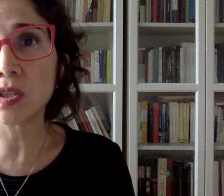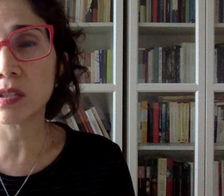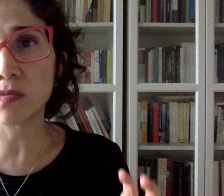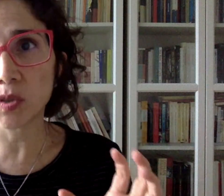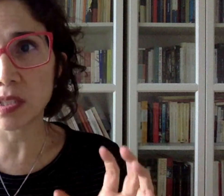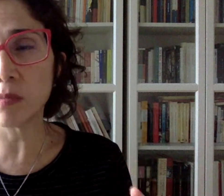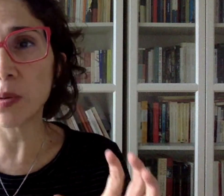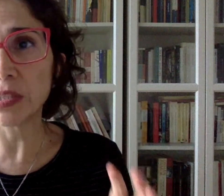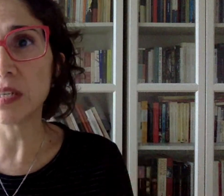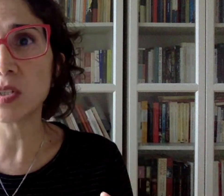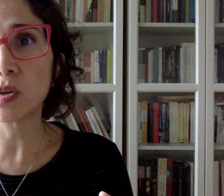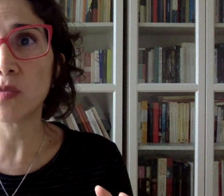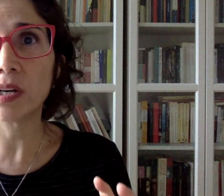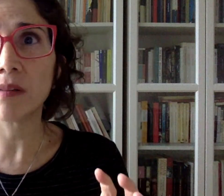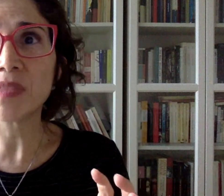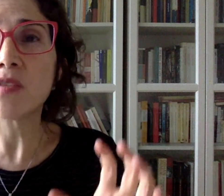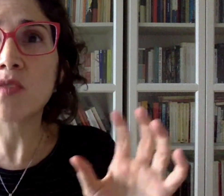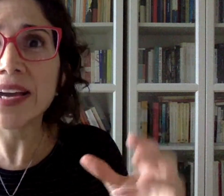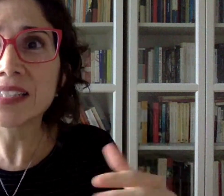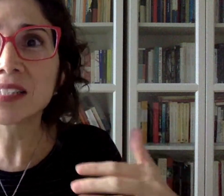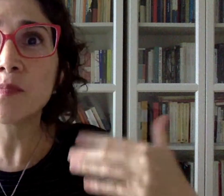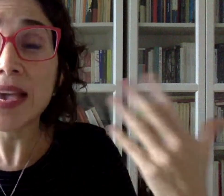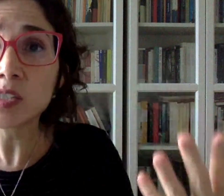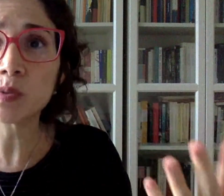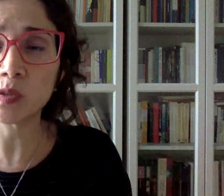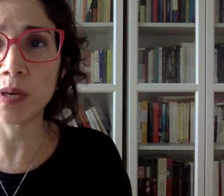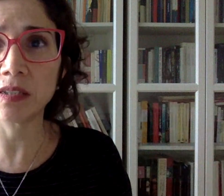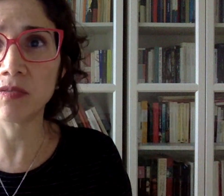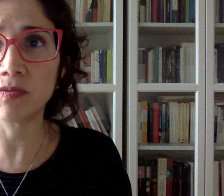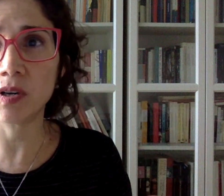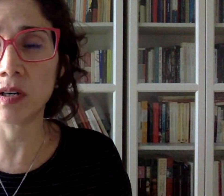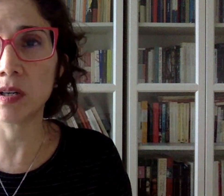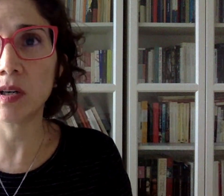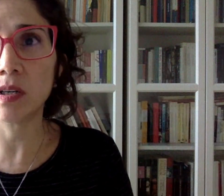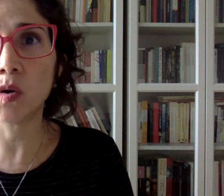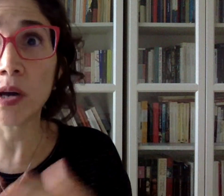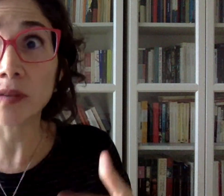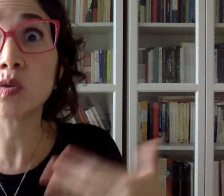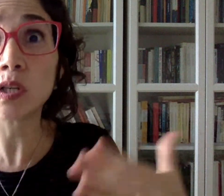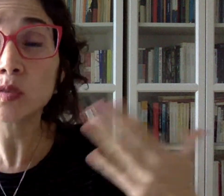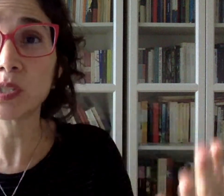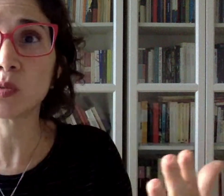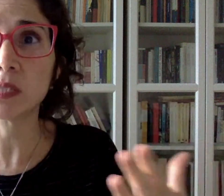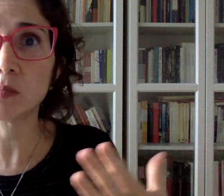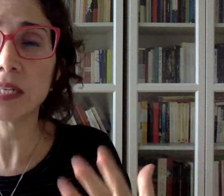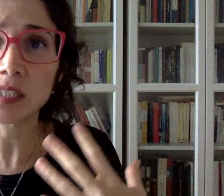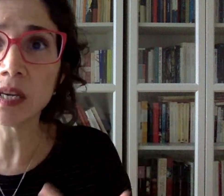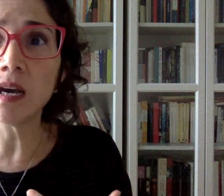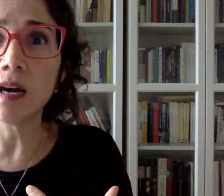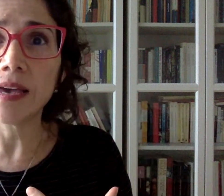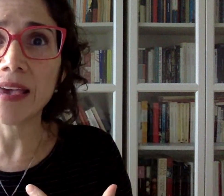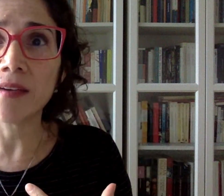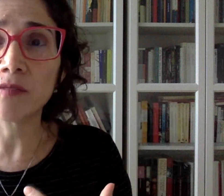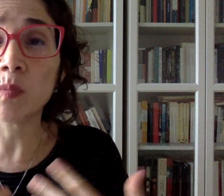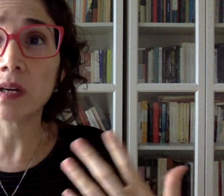foundations for this implementation of a rights-based perspective or how to include persons with disabilities